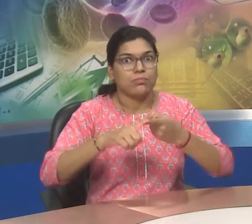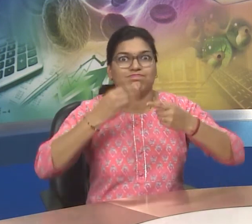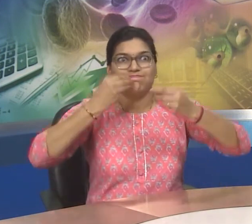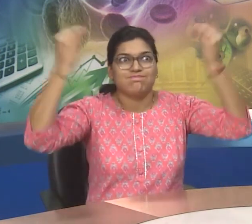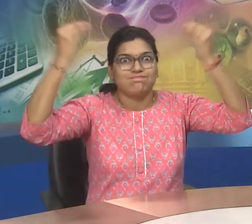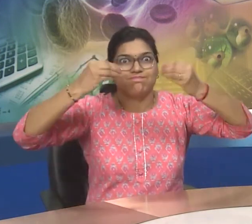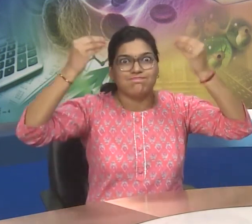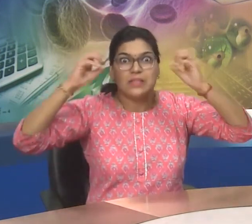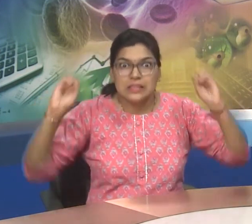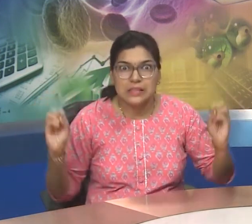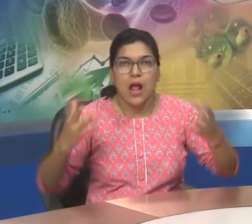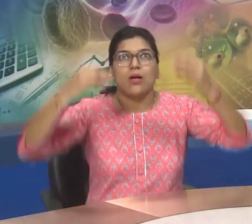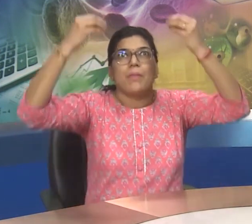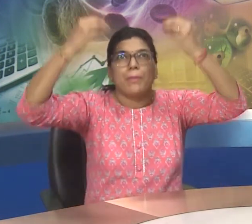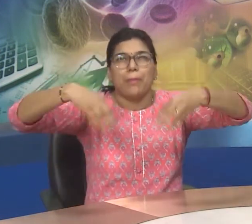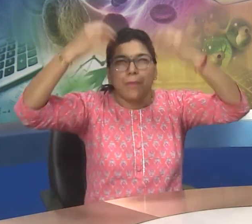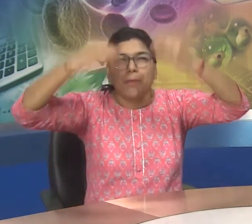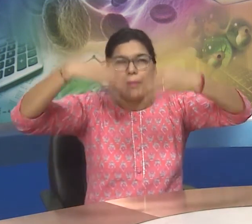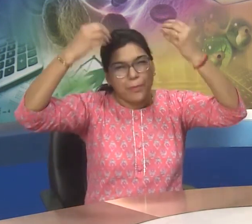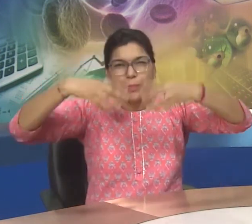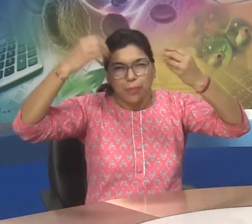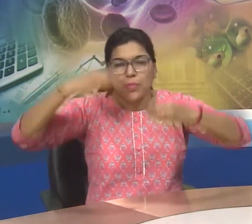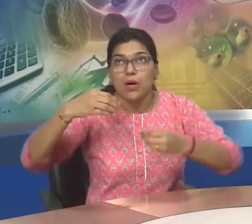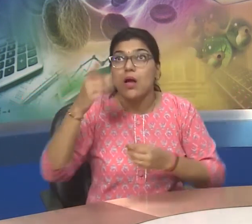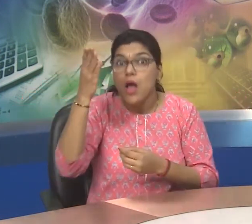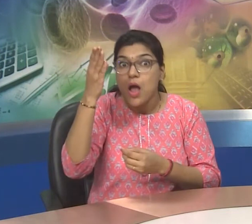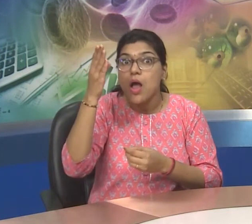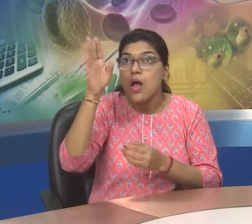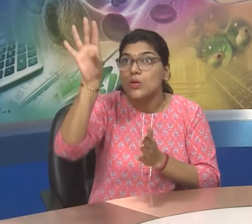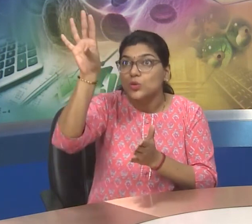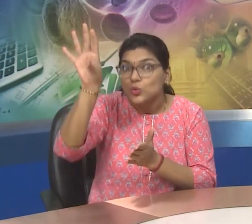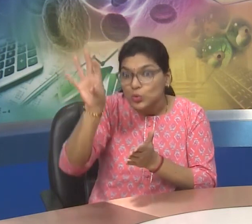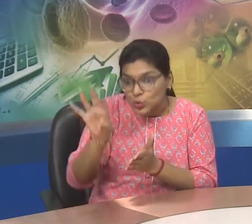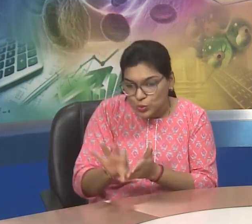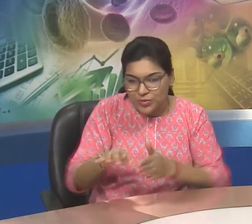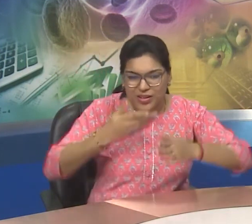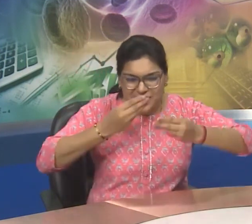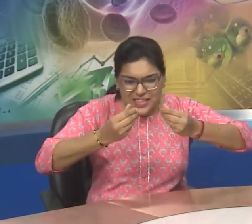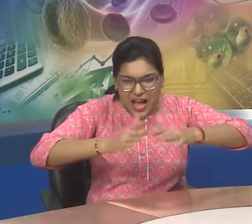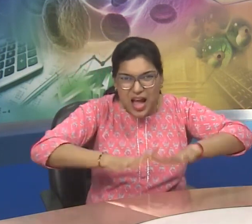microbes